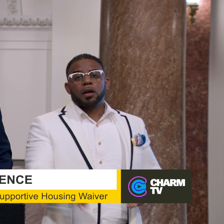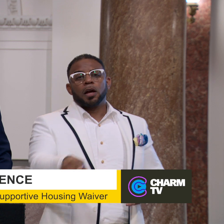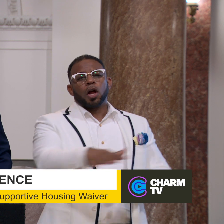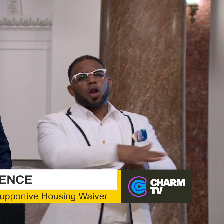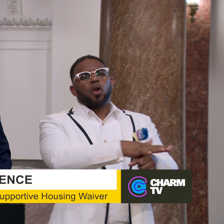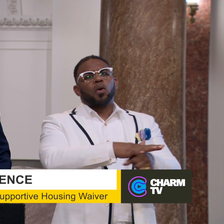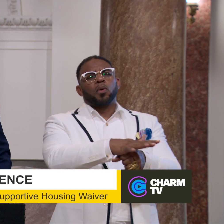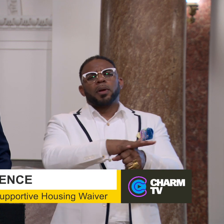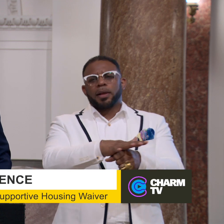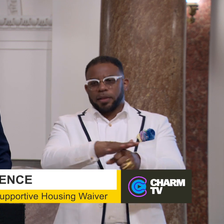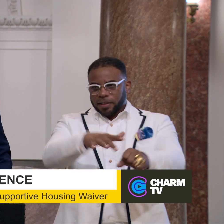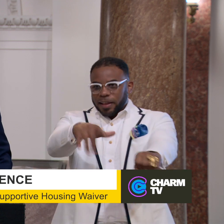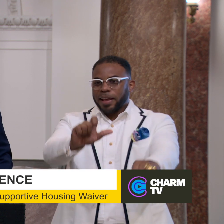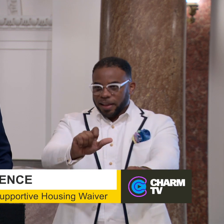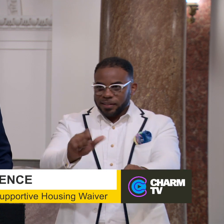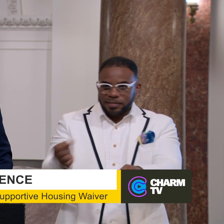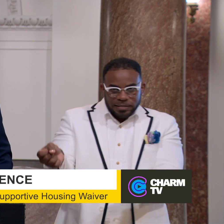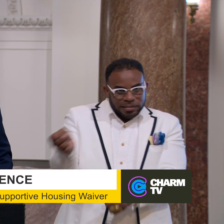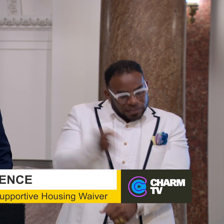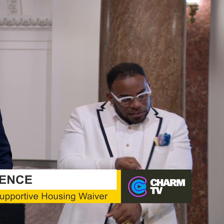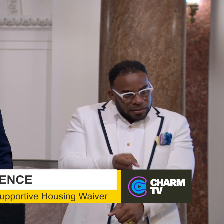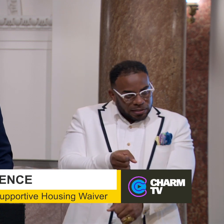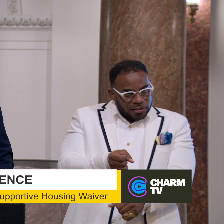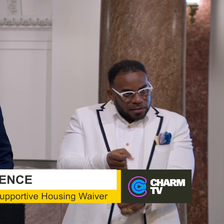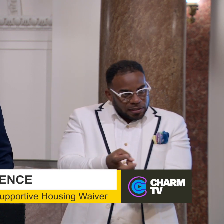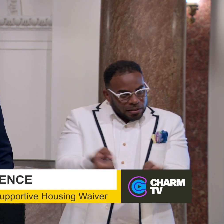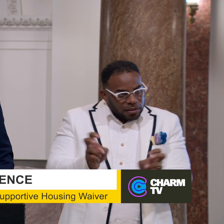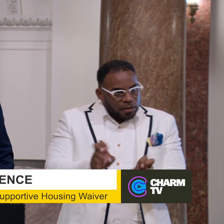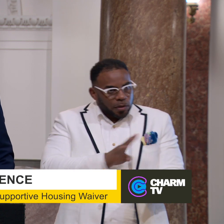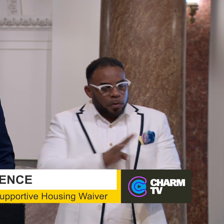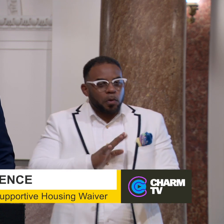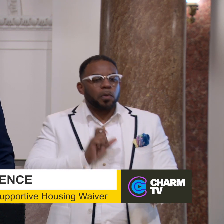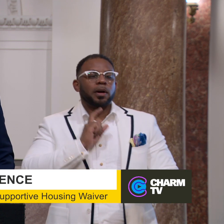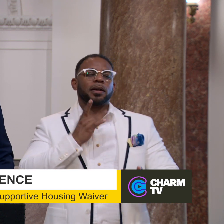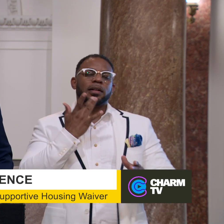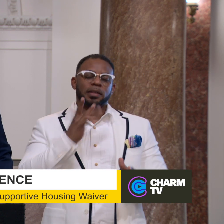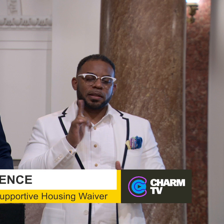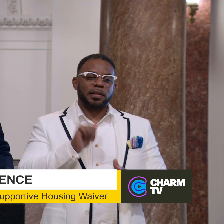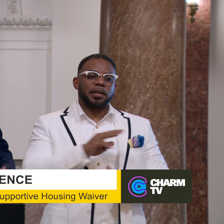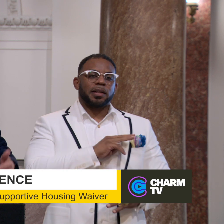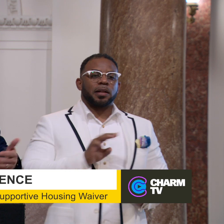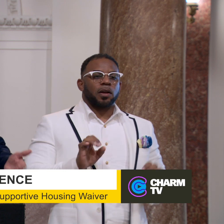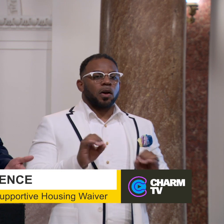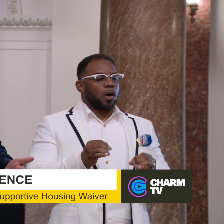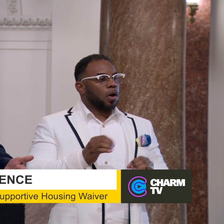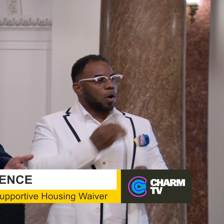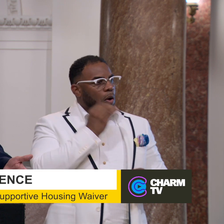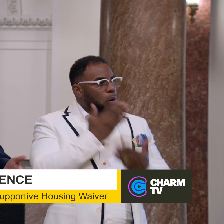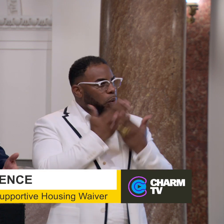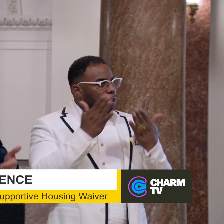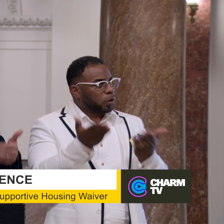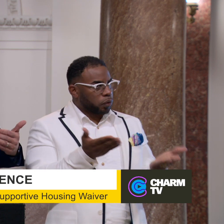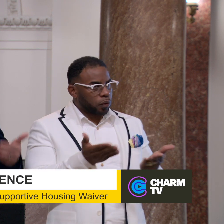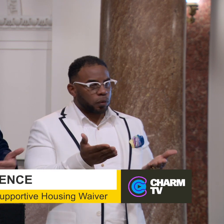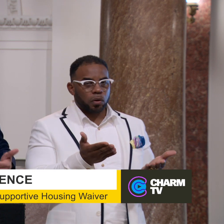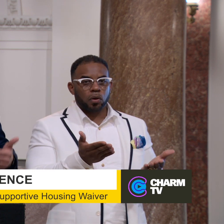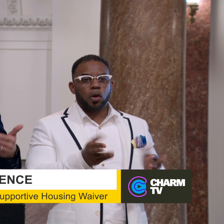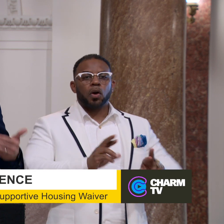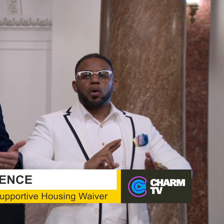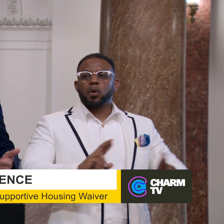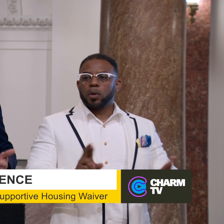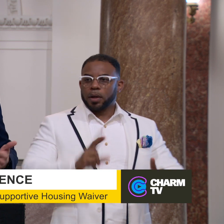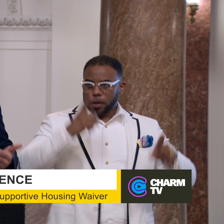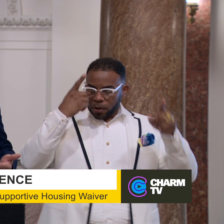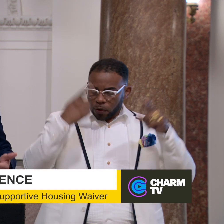localities had to come on board to do so. And we're very fortunate that the mayor's office of homeless services readily